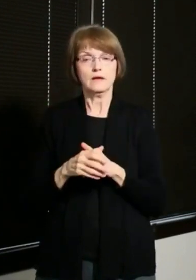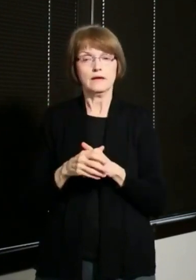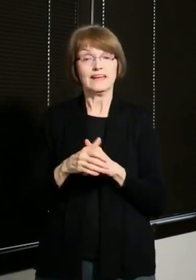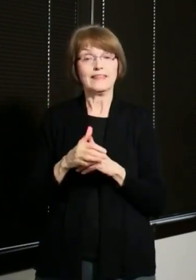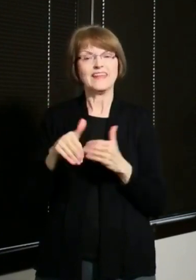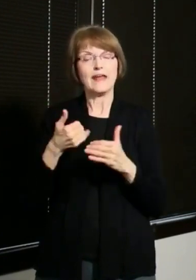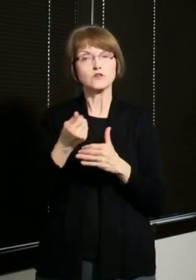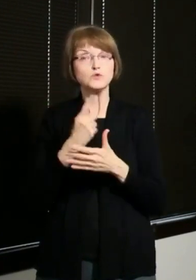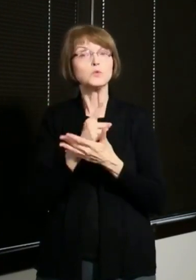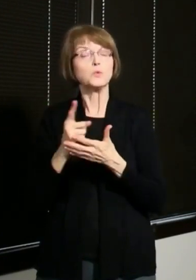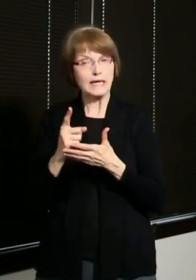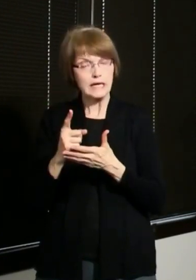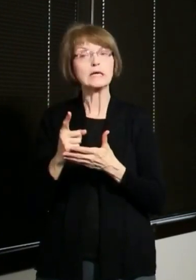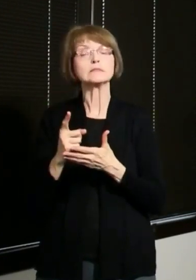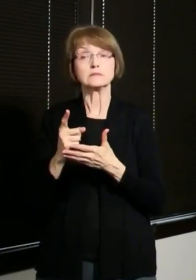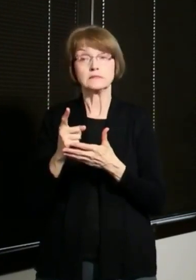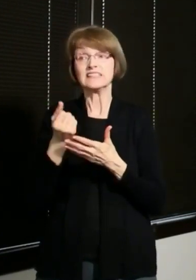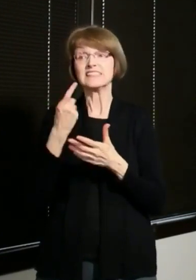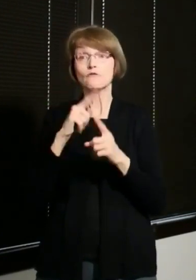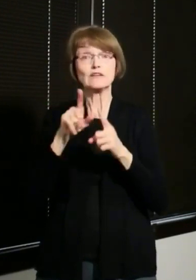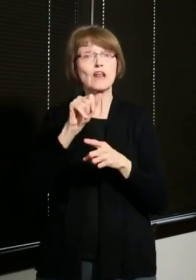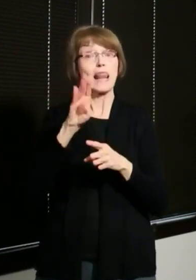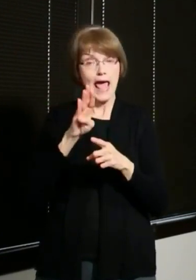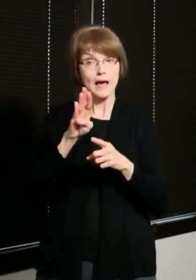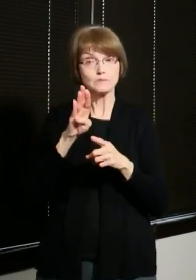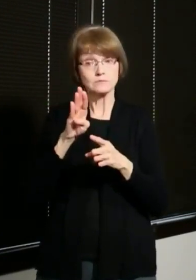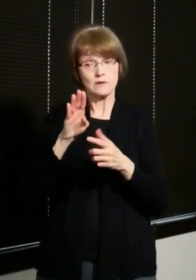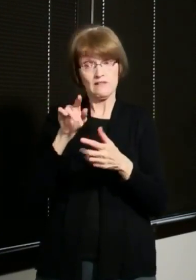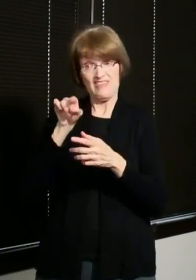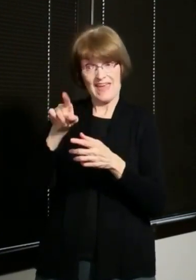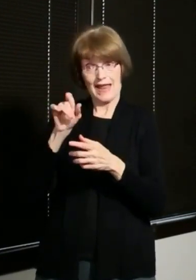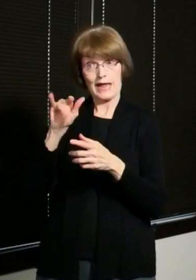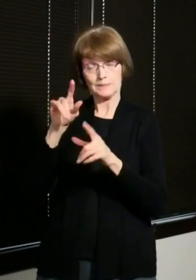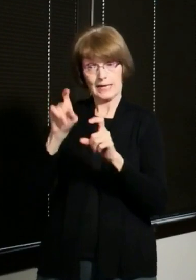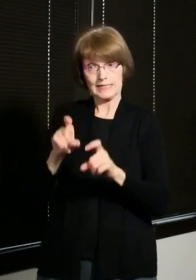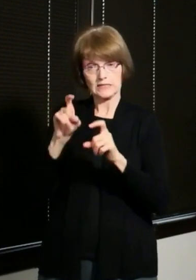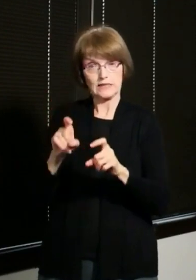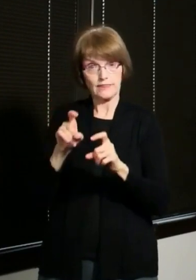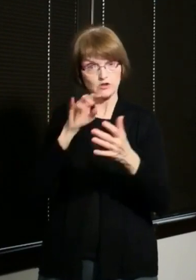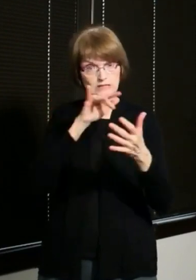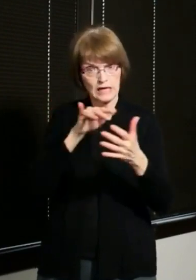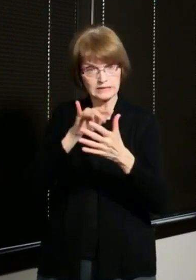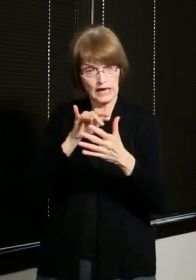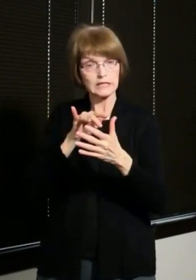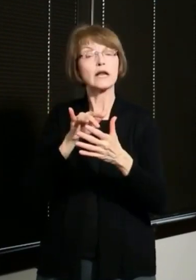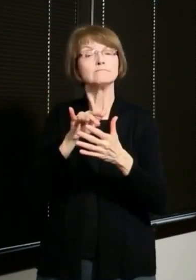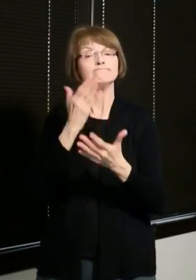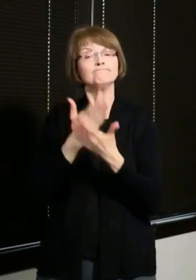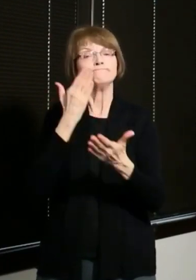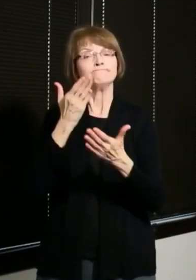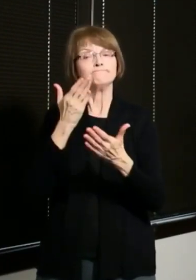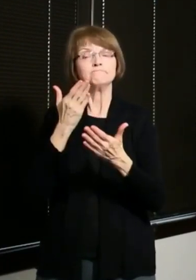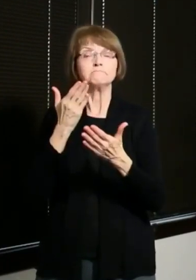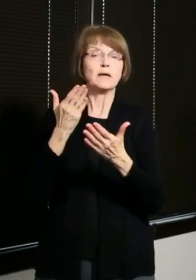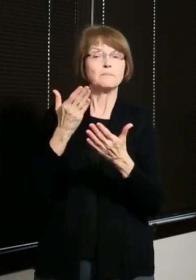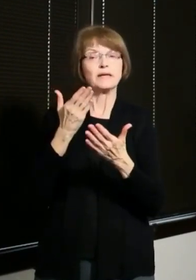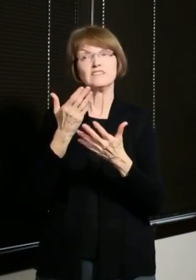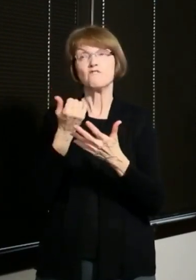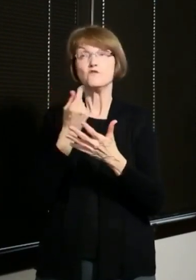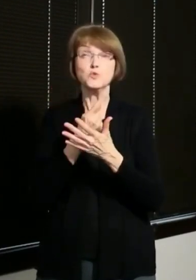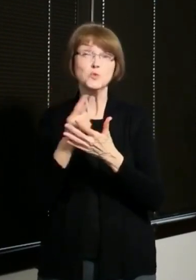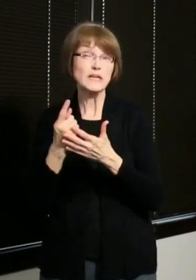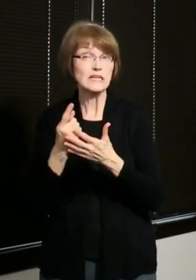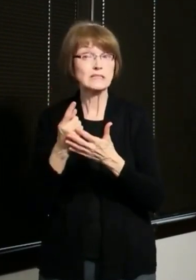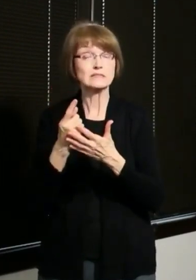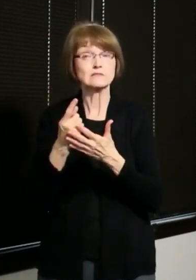that are validating the tests right now. So we believe within the next, I would say, couple of weeks, probably shorter than